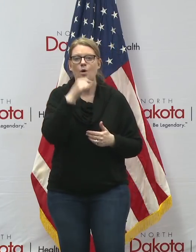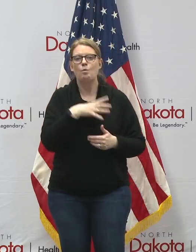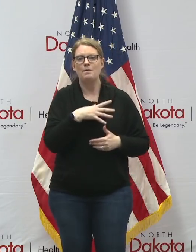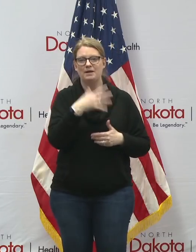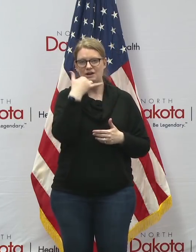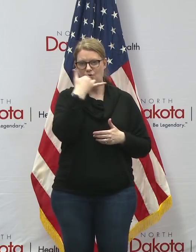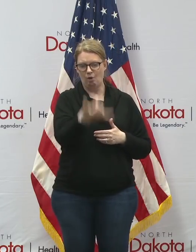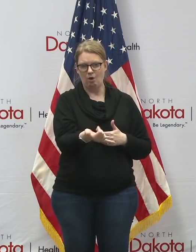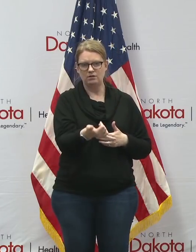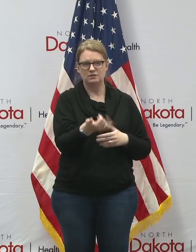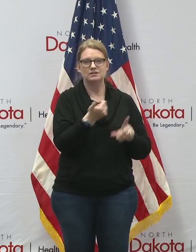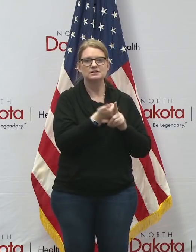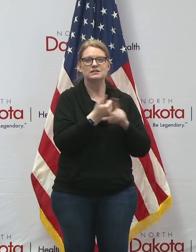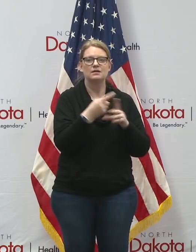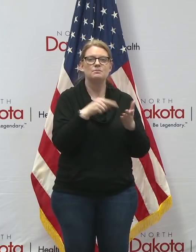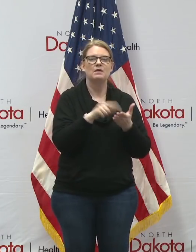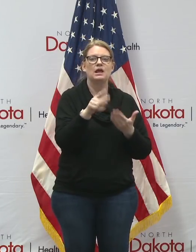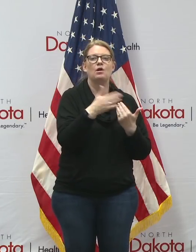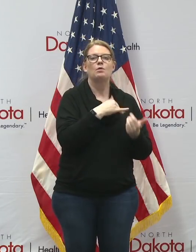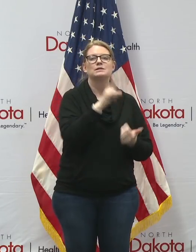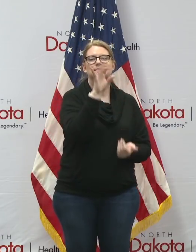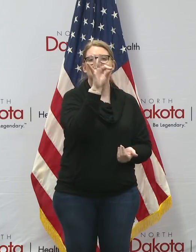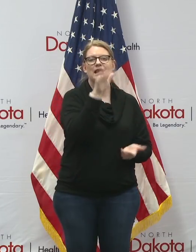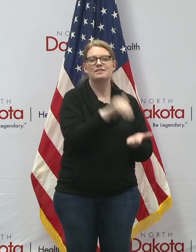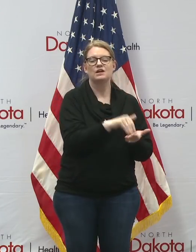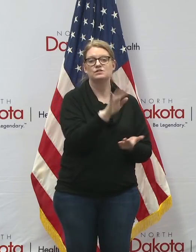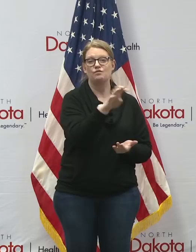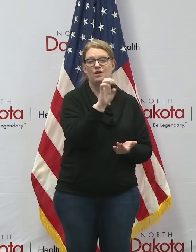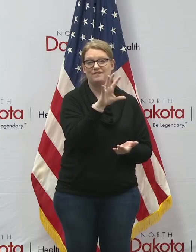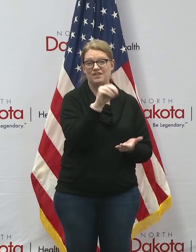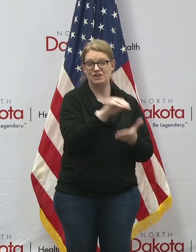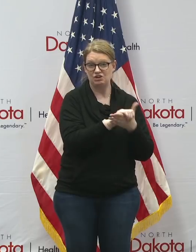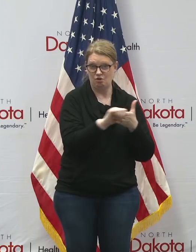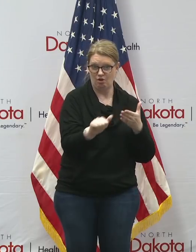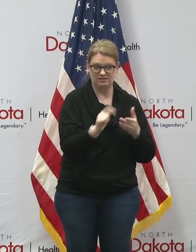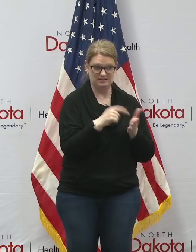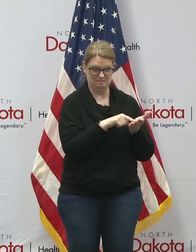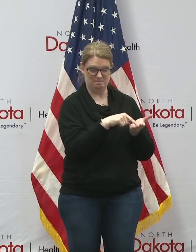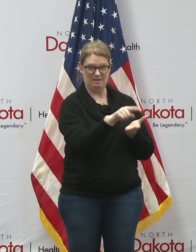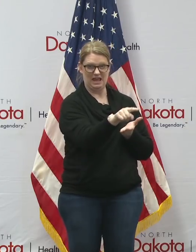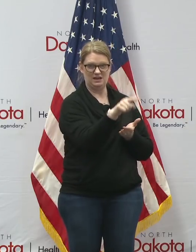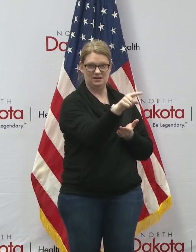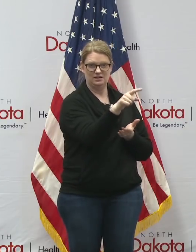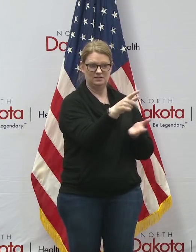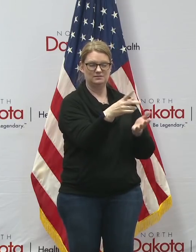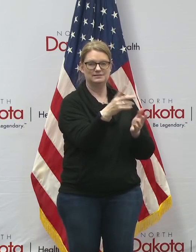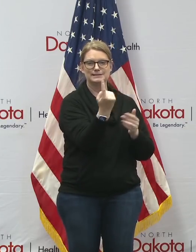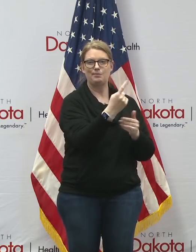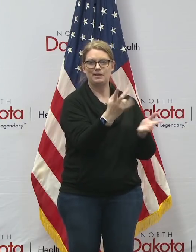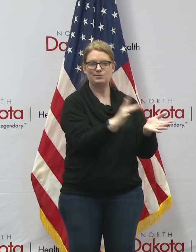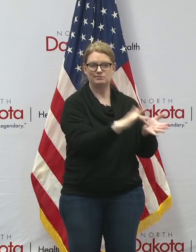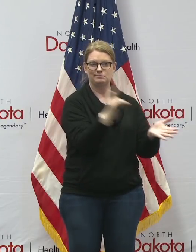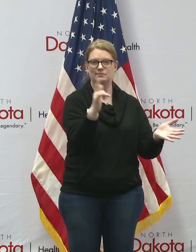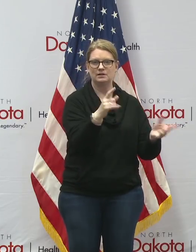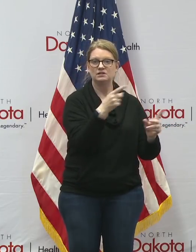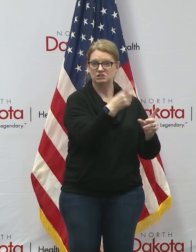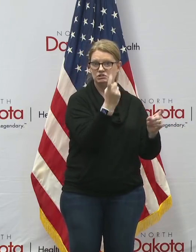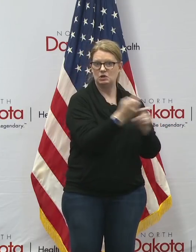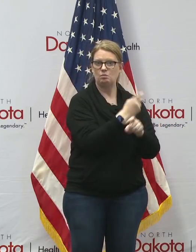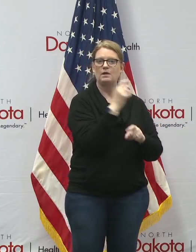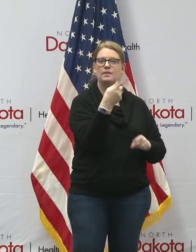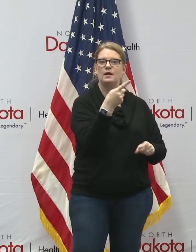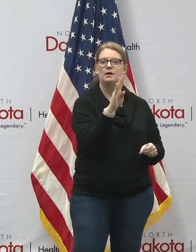paid almost nine thousand four hundred and fifty dollars to a scam artist claiming that she had won the